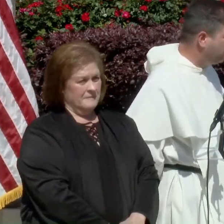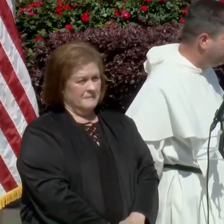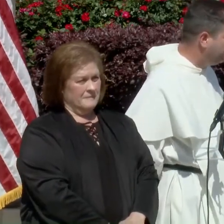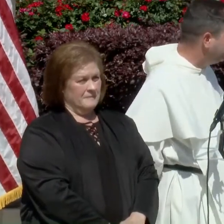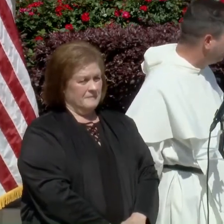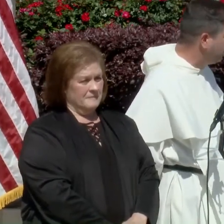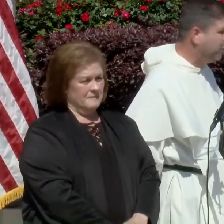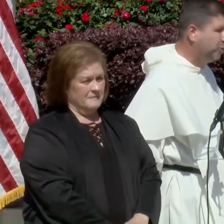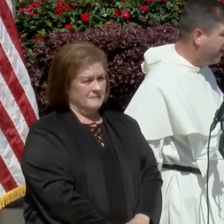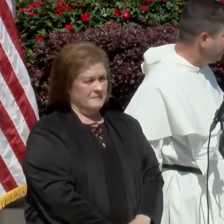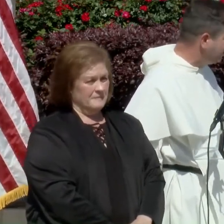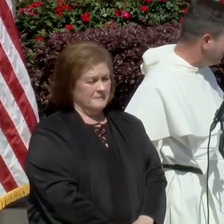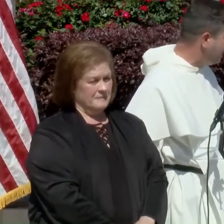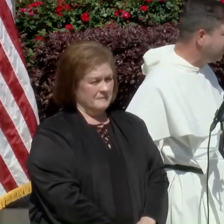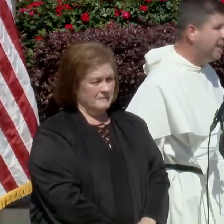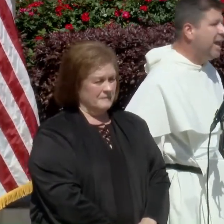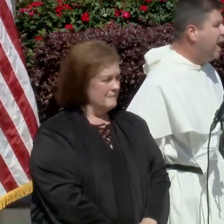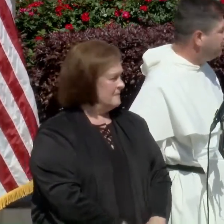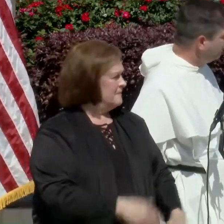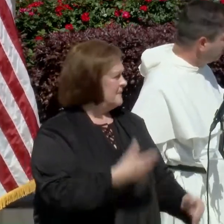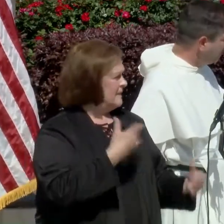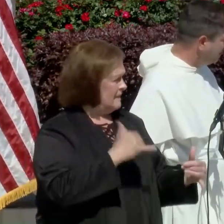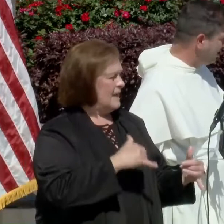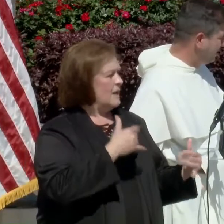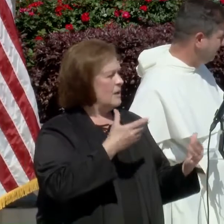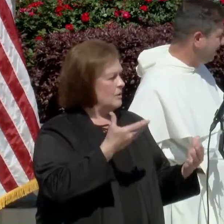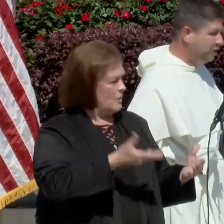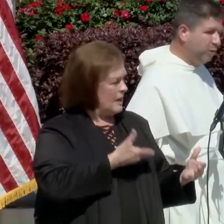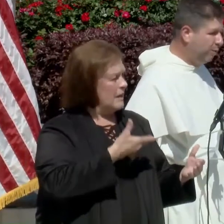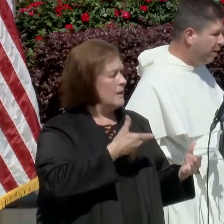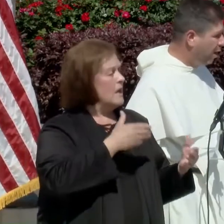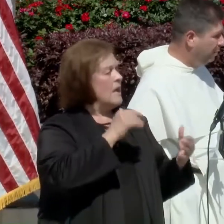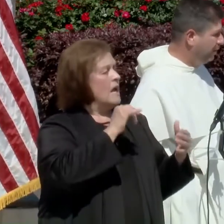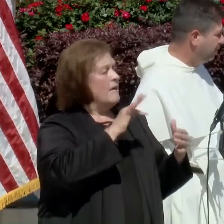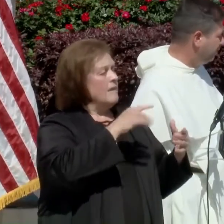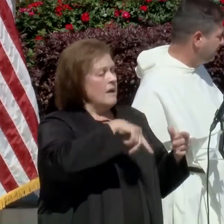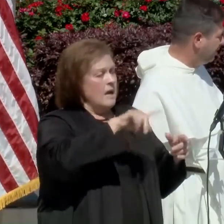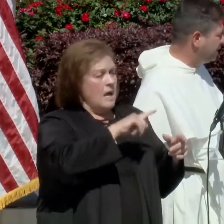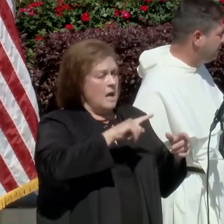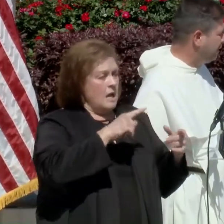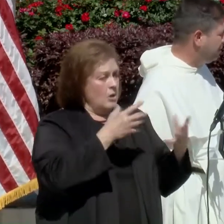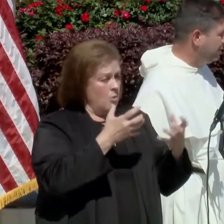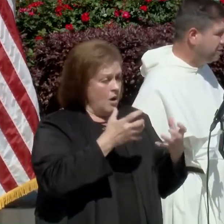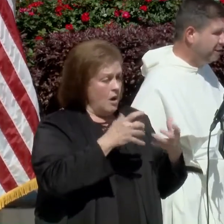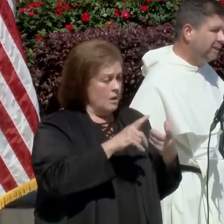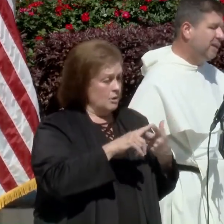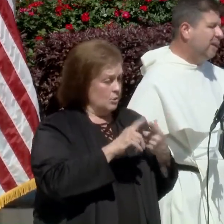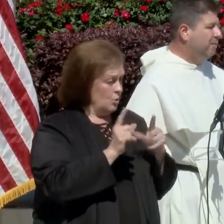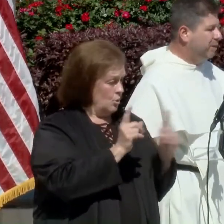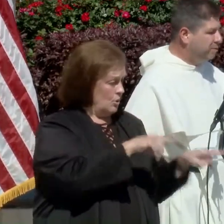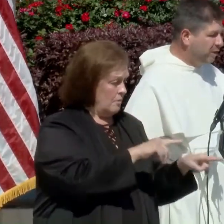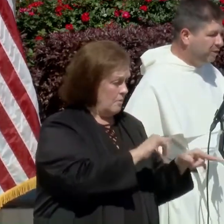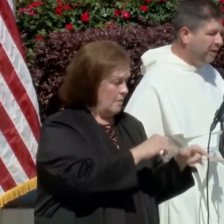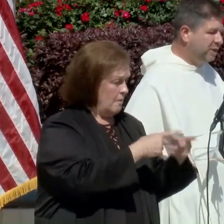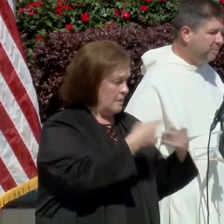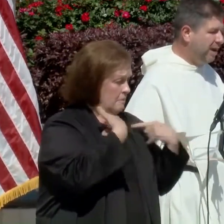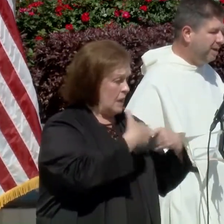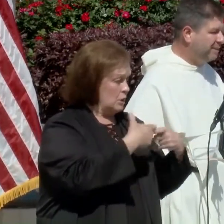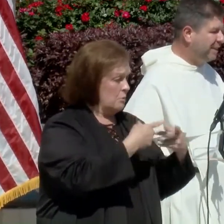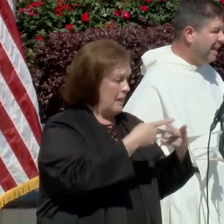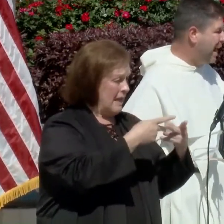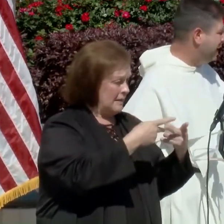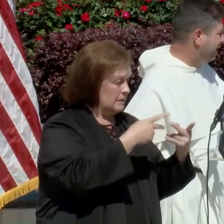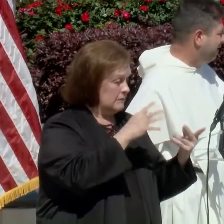who are willing to go to any site and to do translation. It's why we are opening the doors of the Hispanic Apostolate because most of the